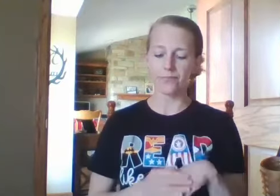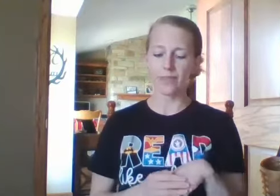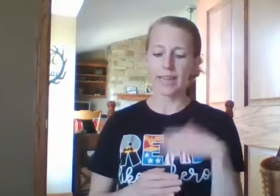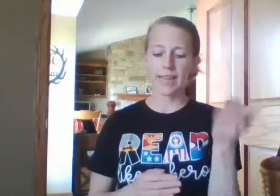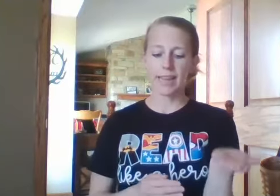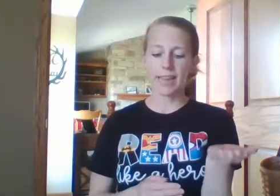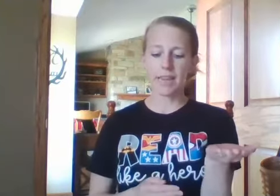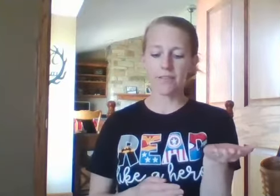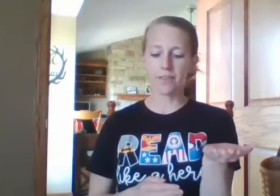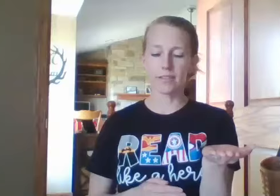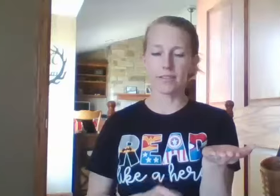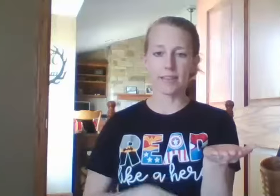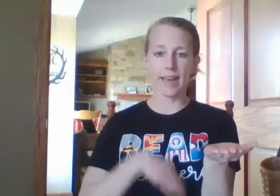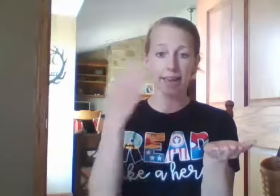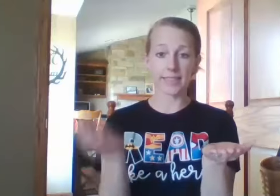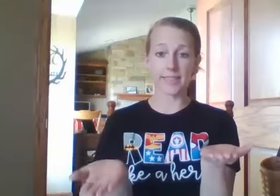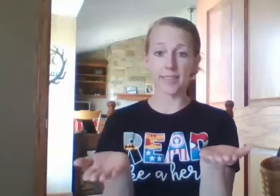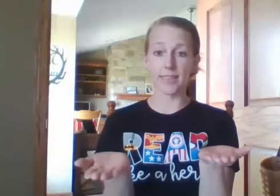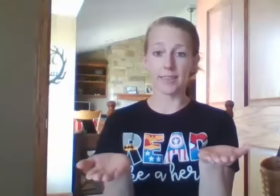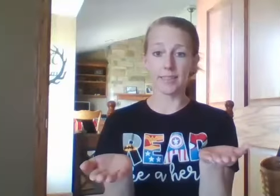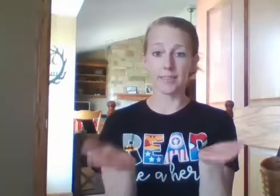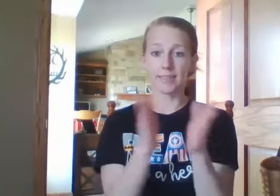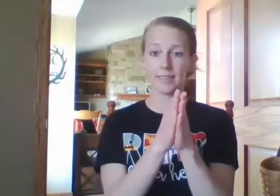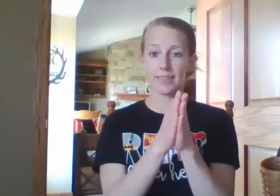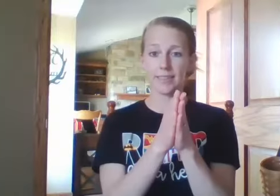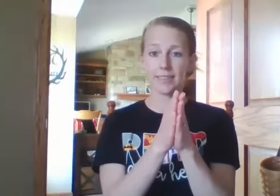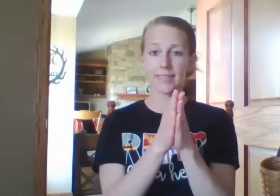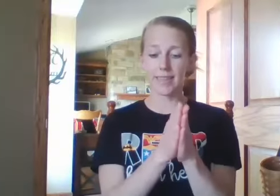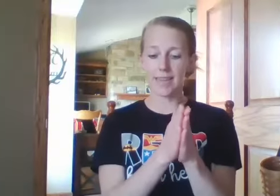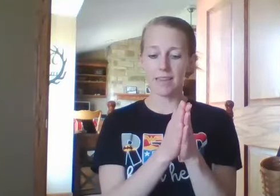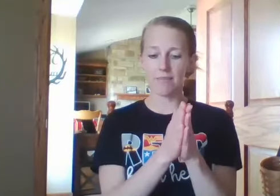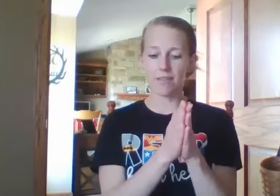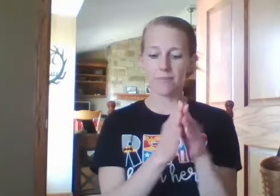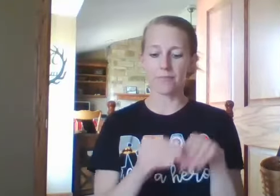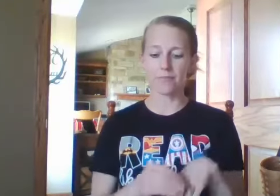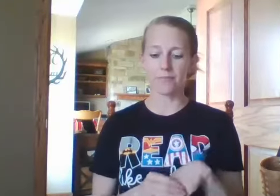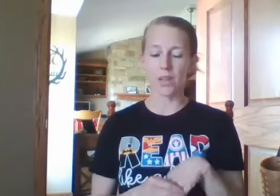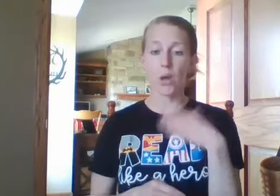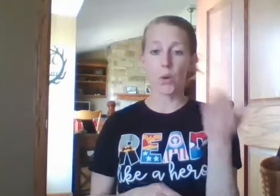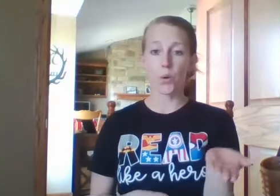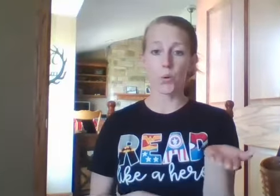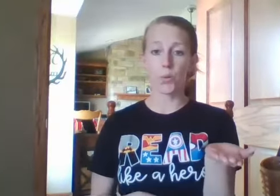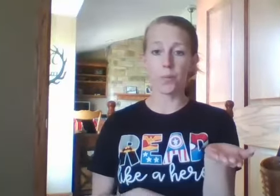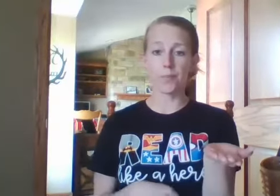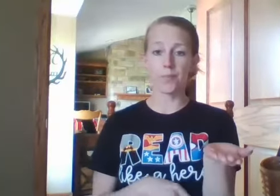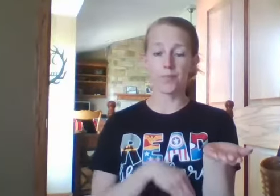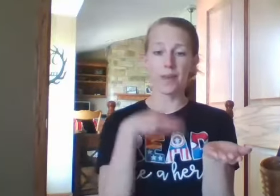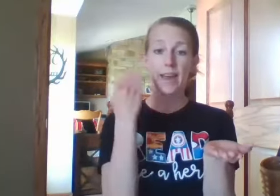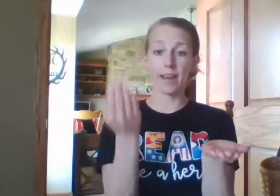Eve. Add soul. Sleeve. Oom. Add